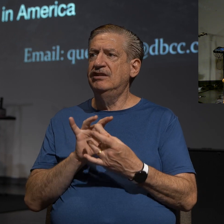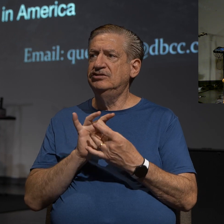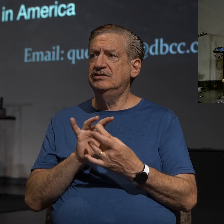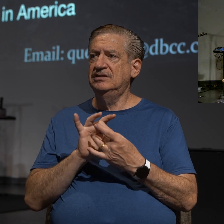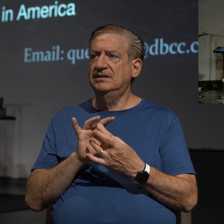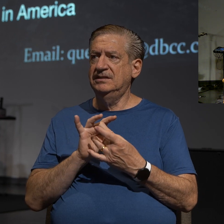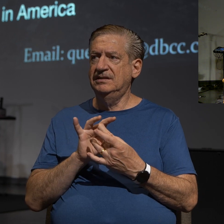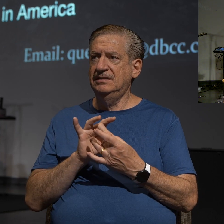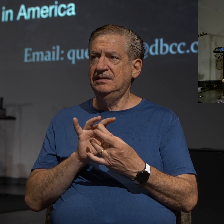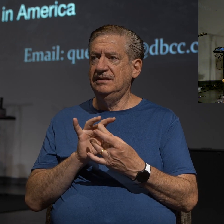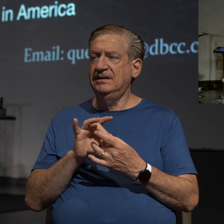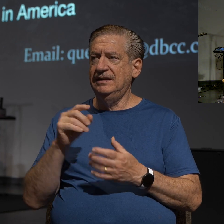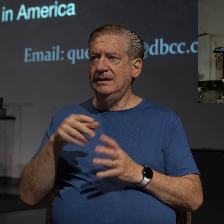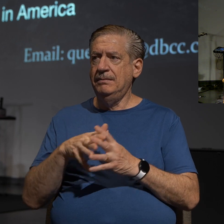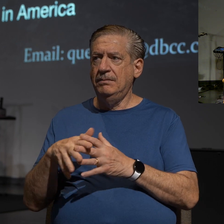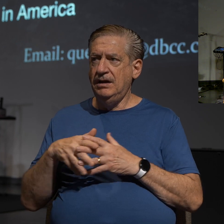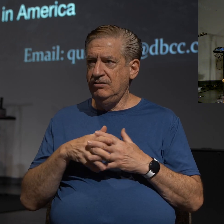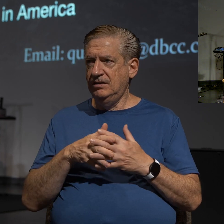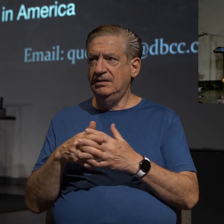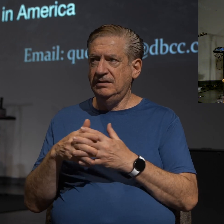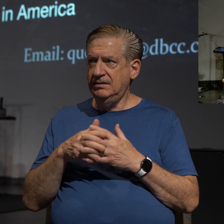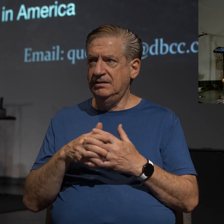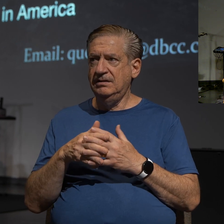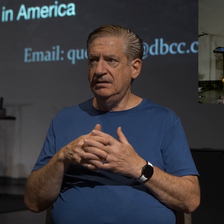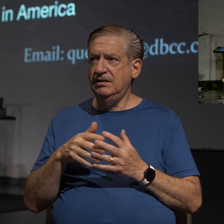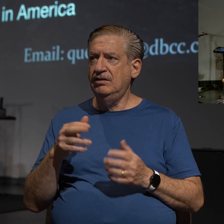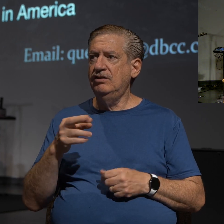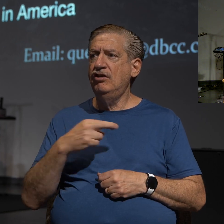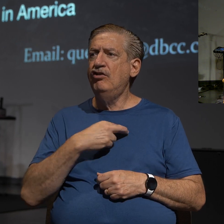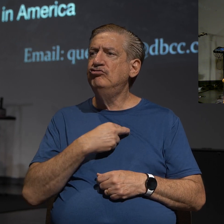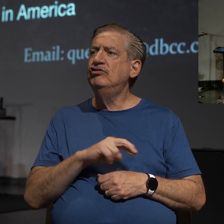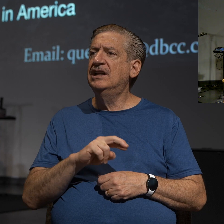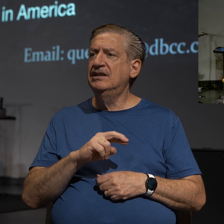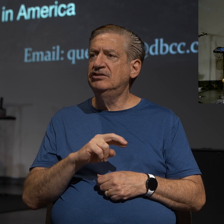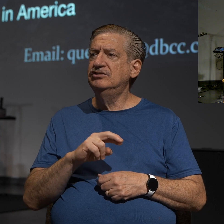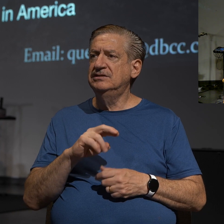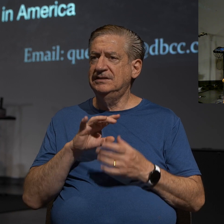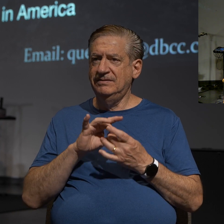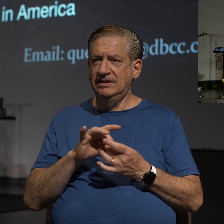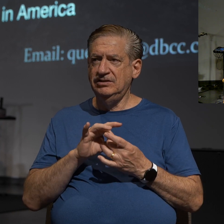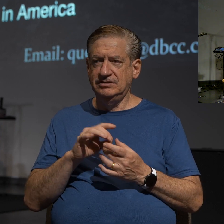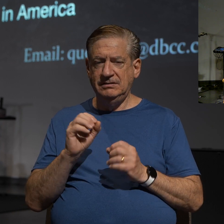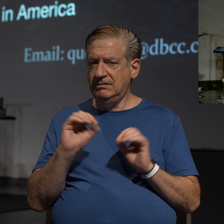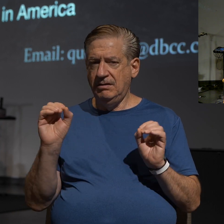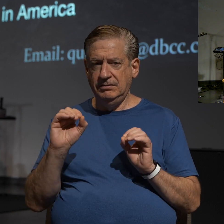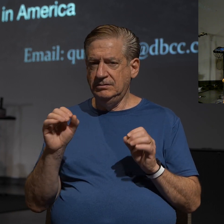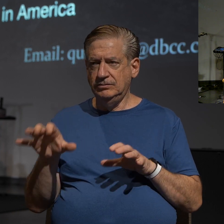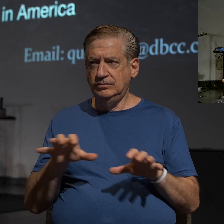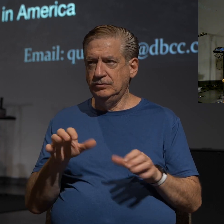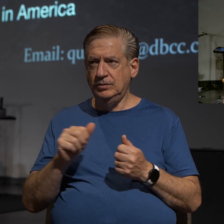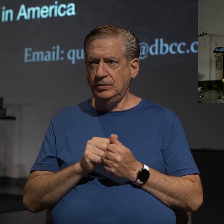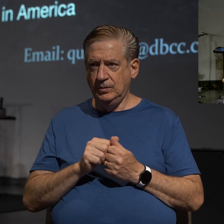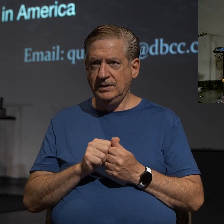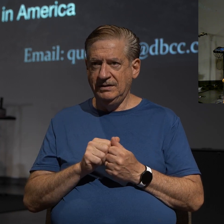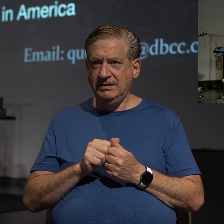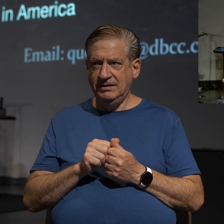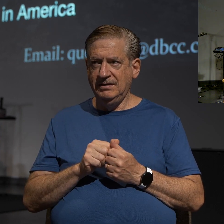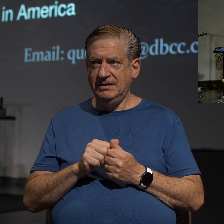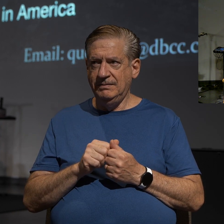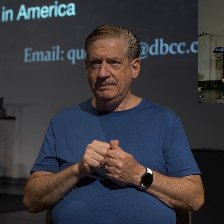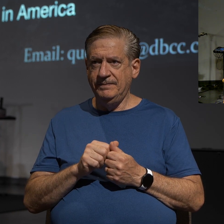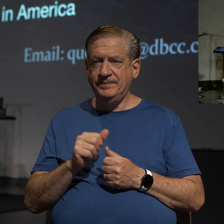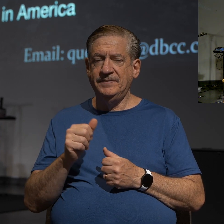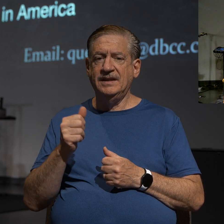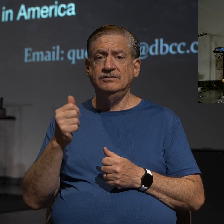So, the largest group of people in our country, when it comes to religion, will say, I have nothing to do with religion. Then